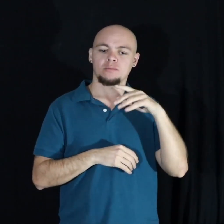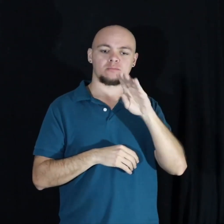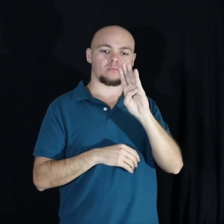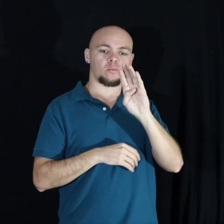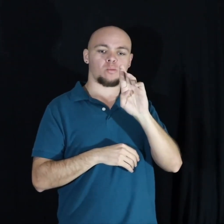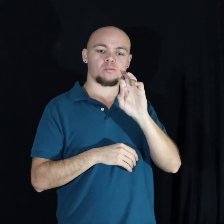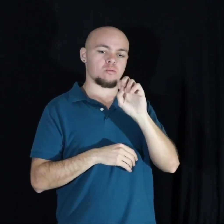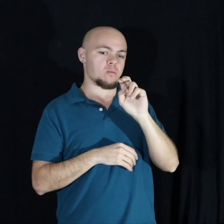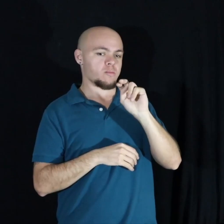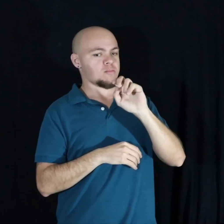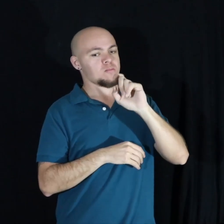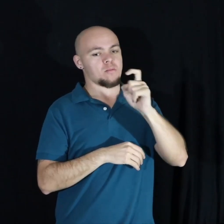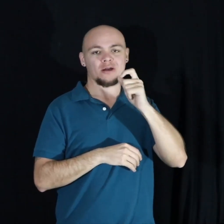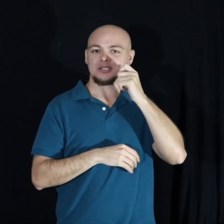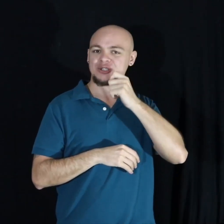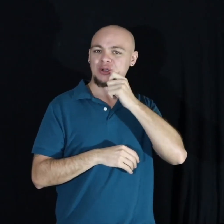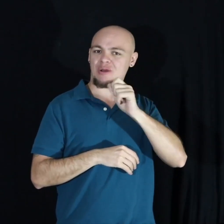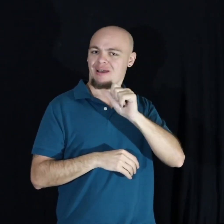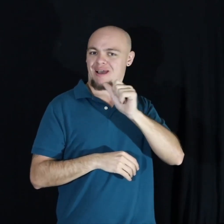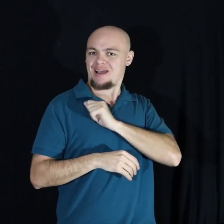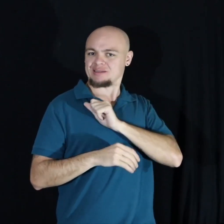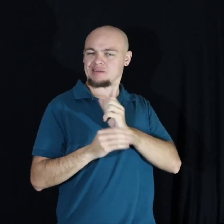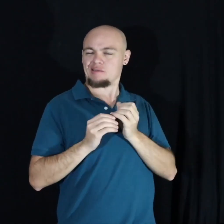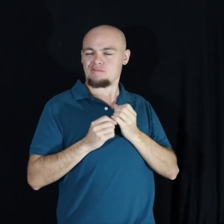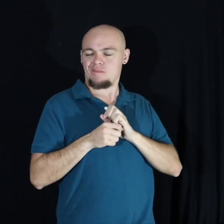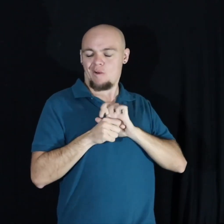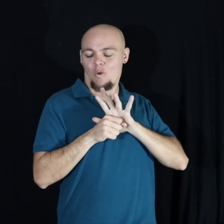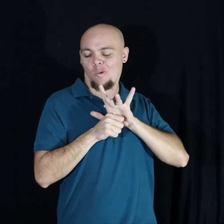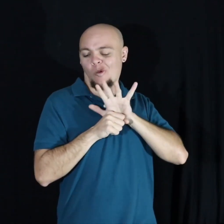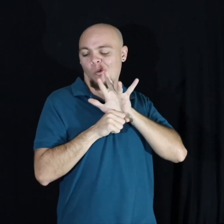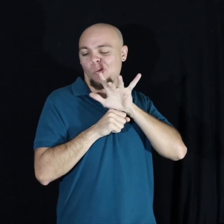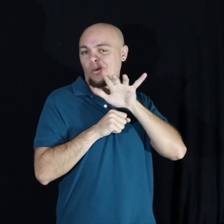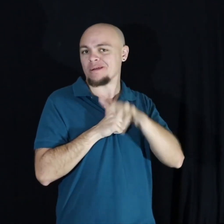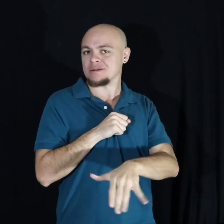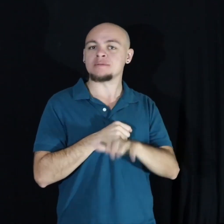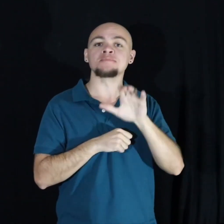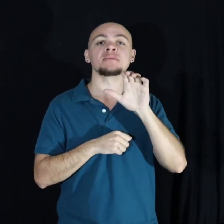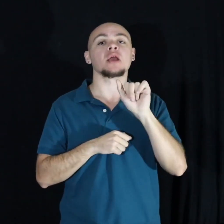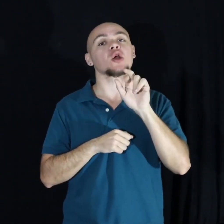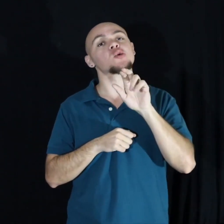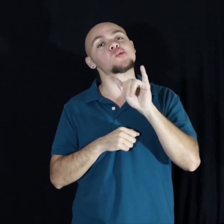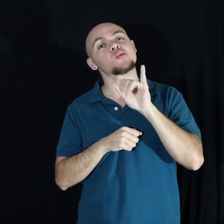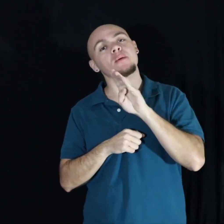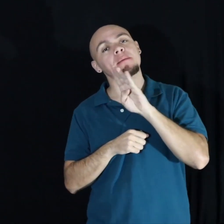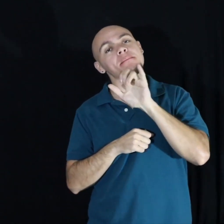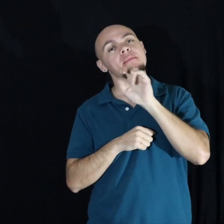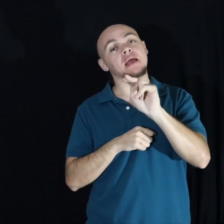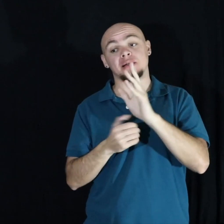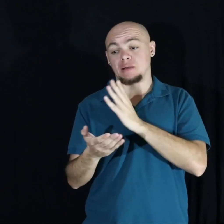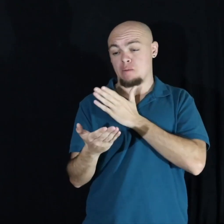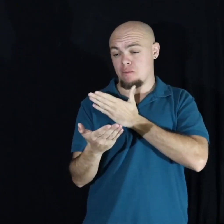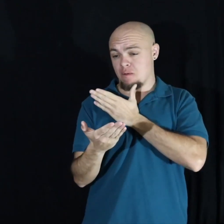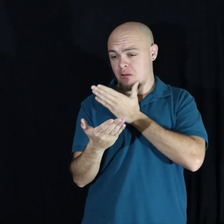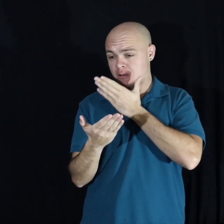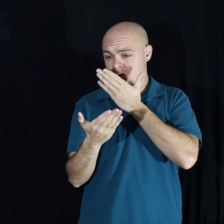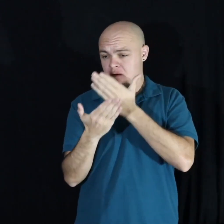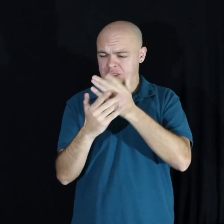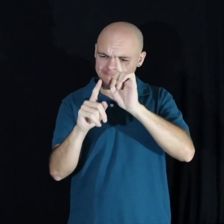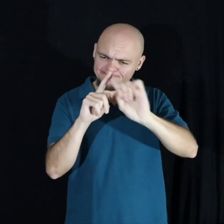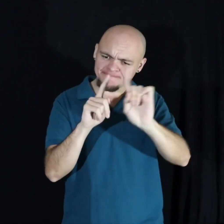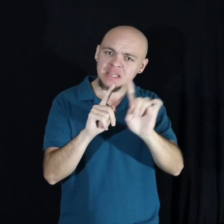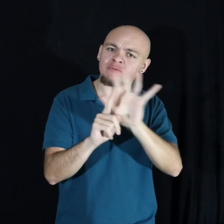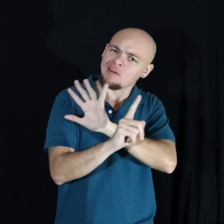out oozy. It's when I cross the Caribbean and I land on an island full of culture